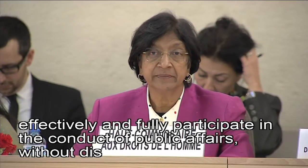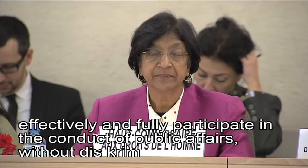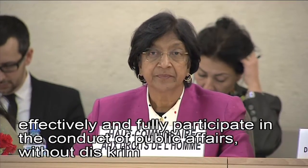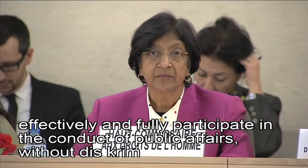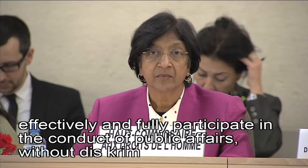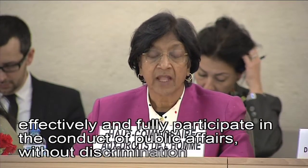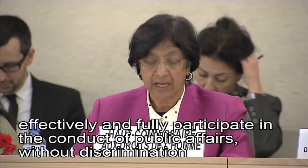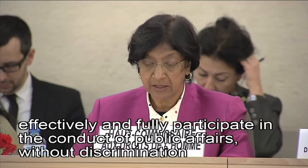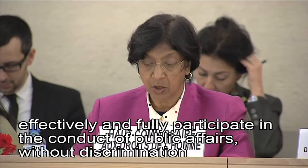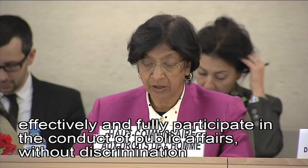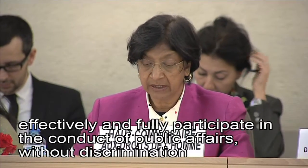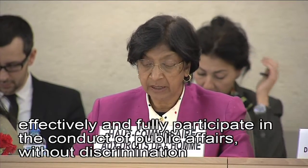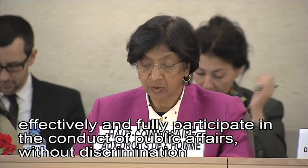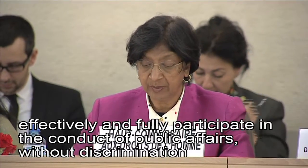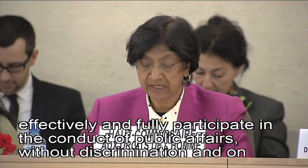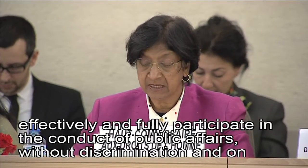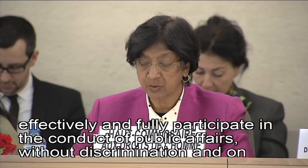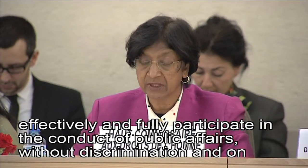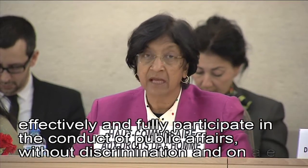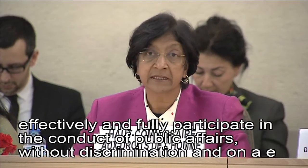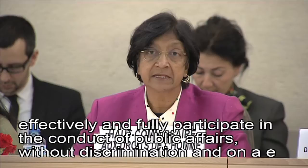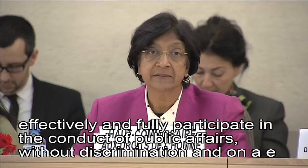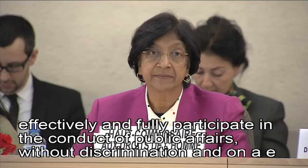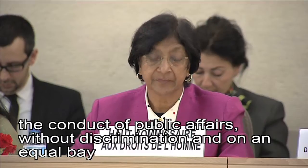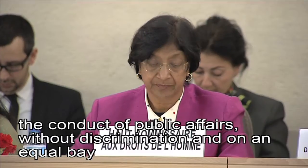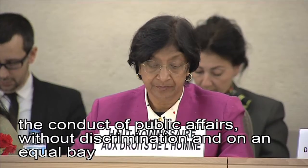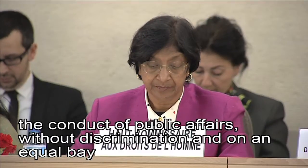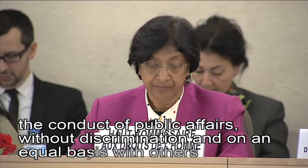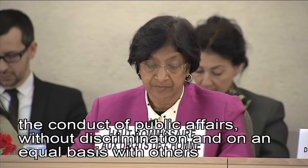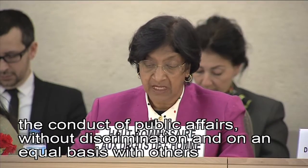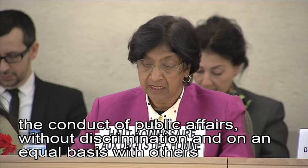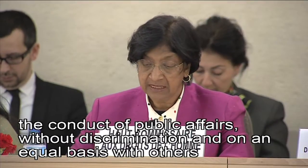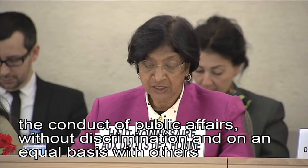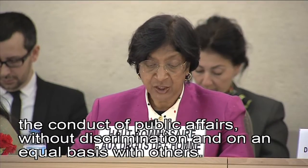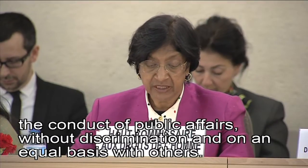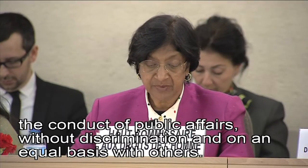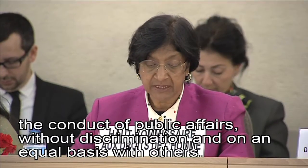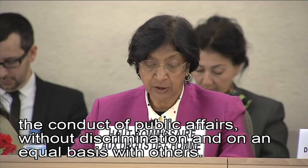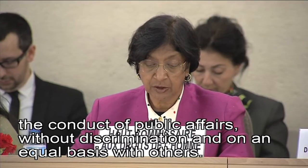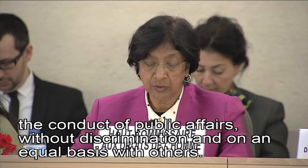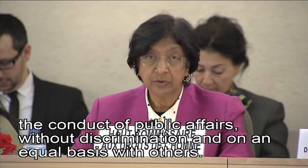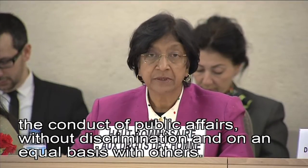and on an equal basis with others. Such steps include